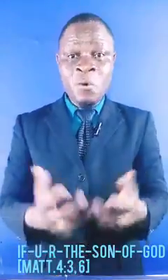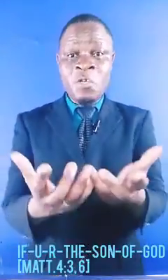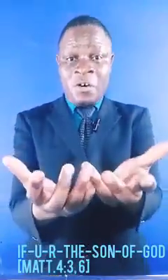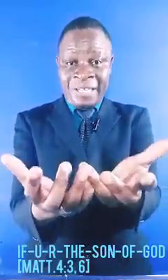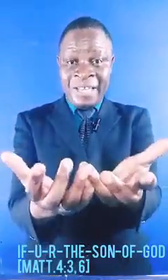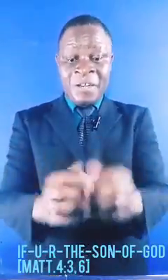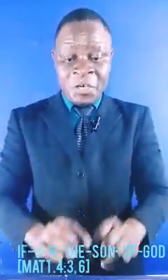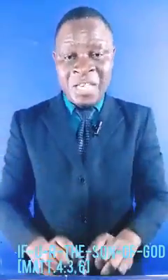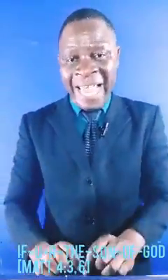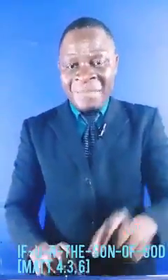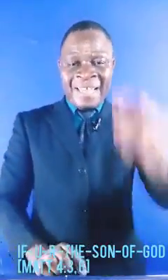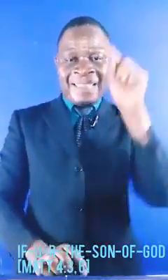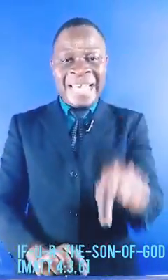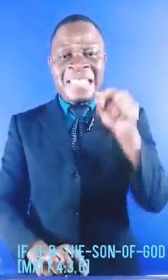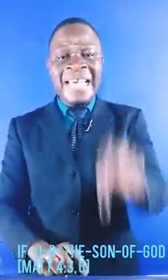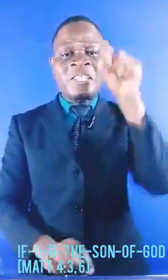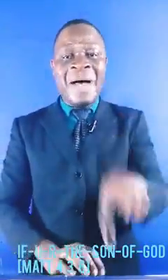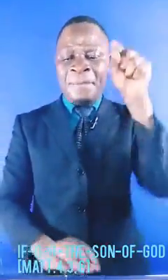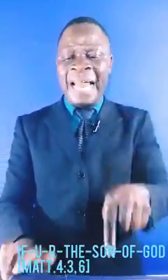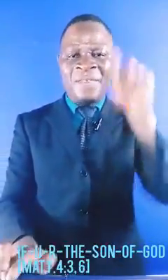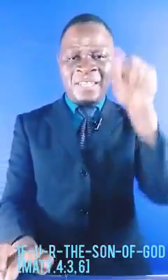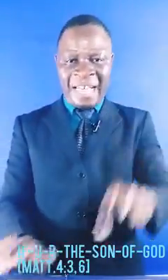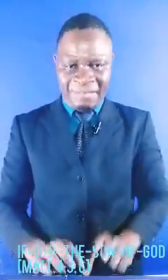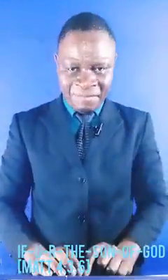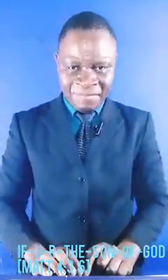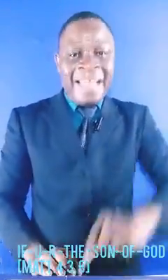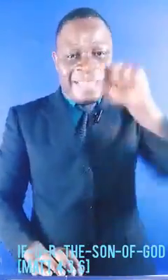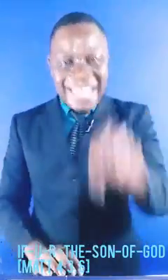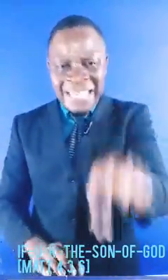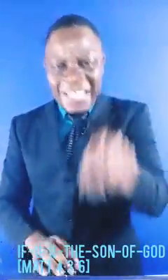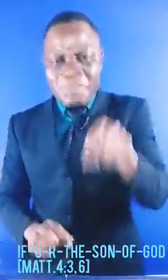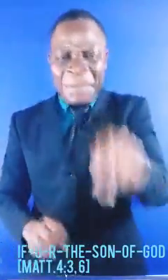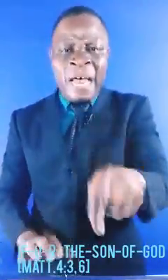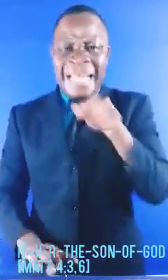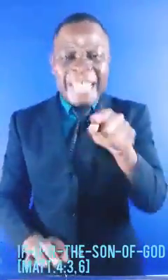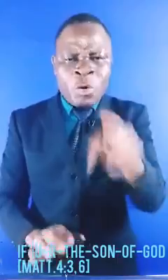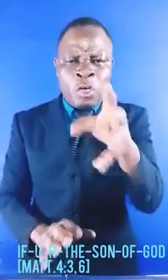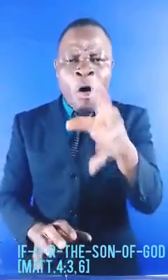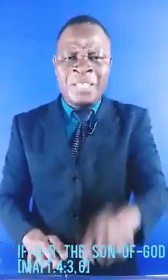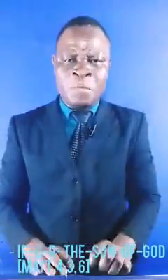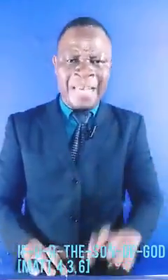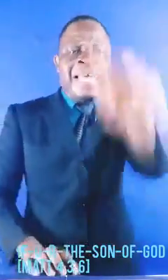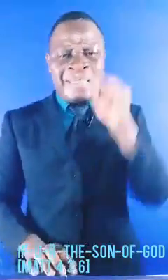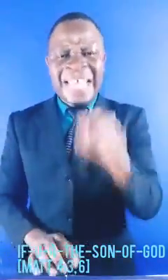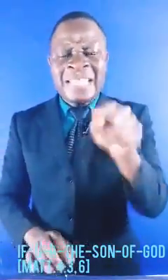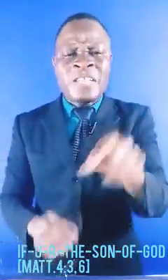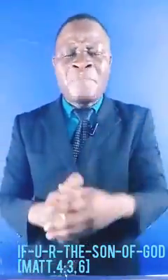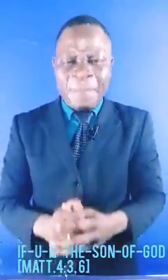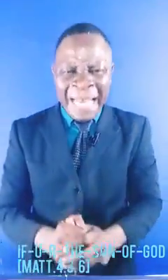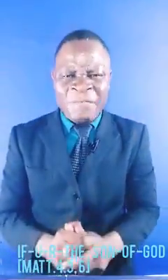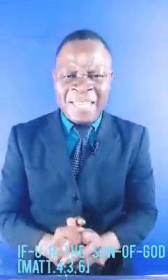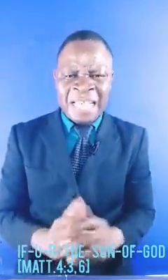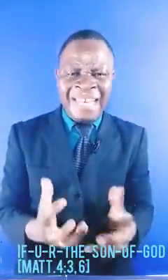was heard, to say, This is my beloved son. This is my beloved. That was God speaking. This is my beloved son.